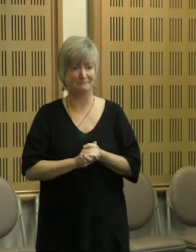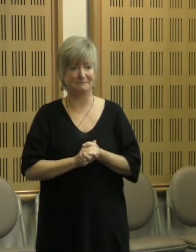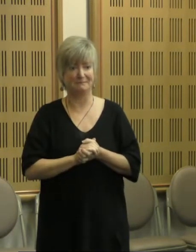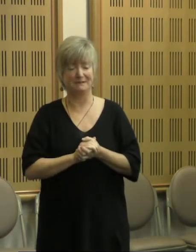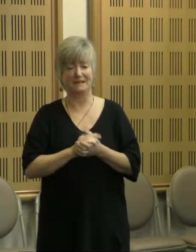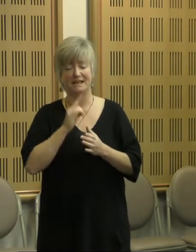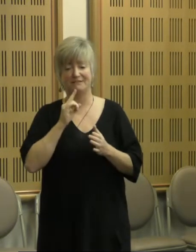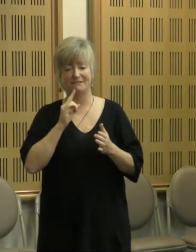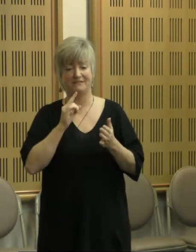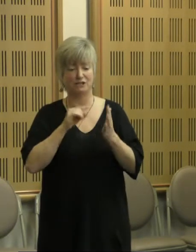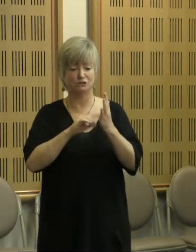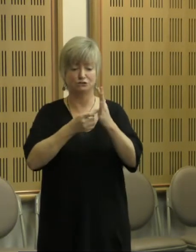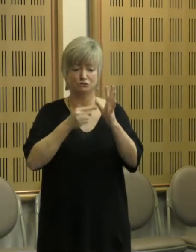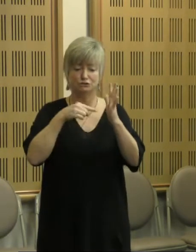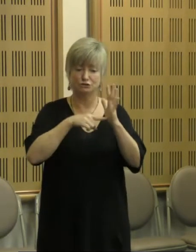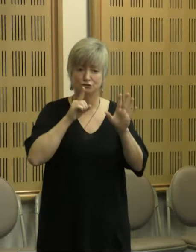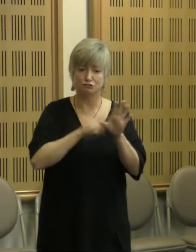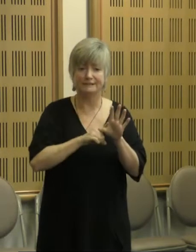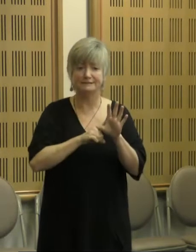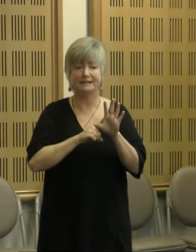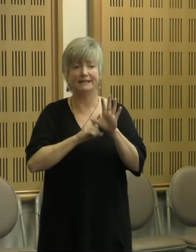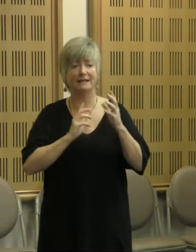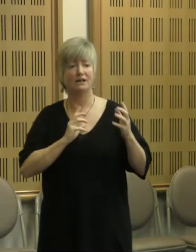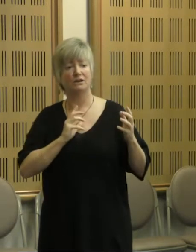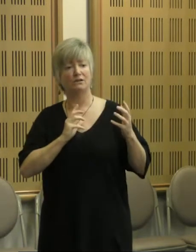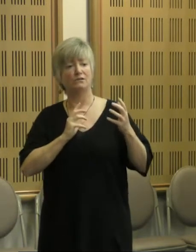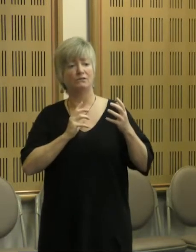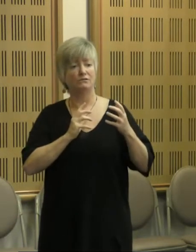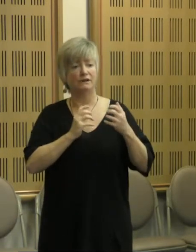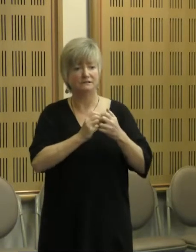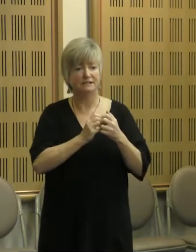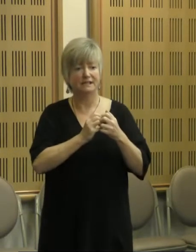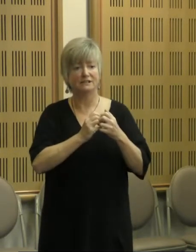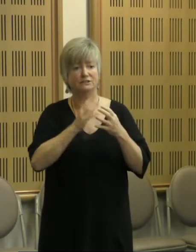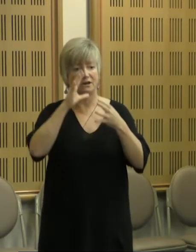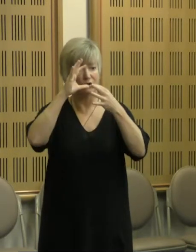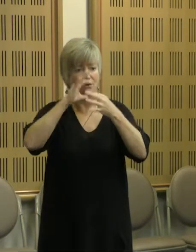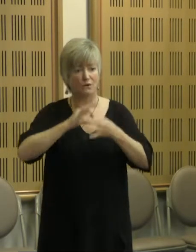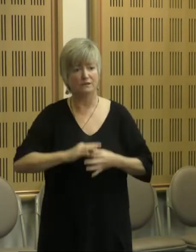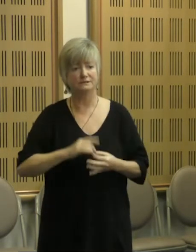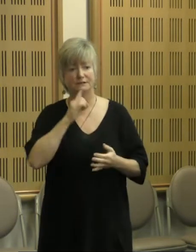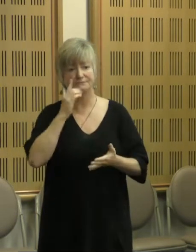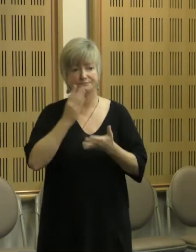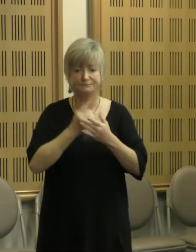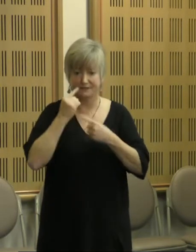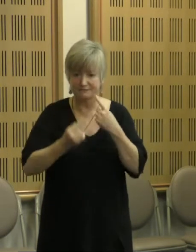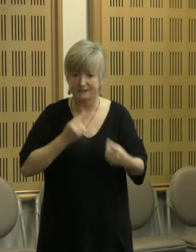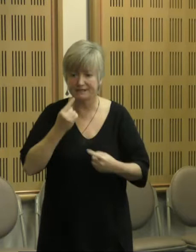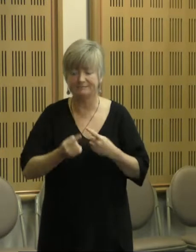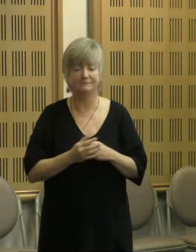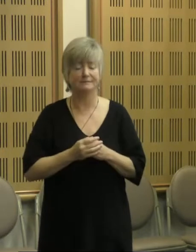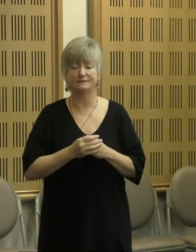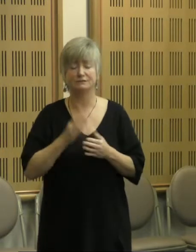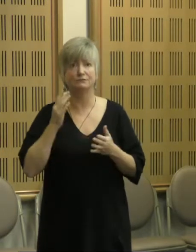reconciliation, healing, truth-telling, and holistic acknowledgement of this country's first peoples is so